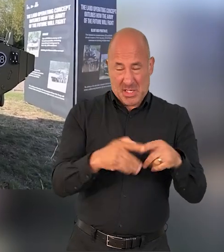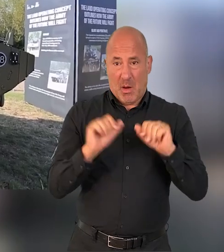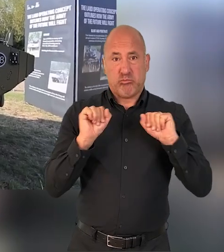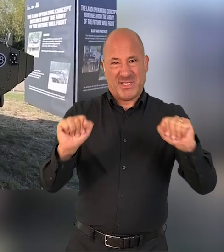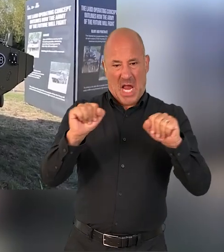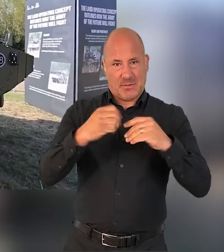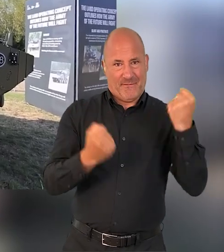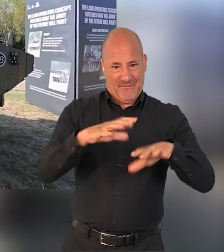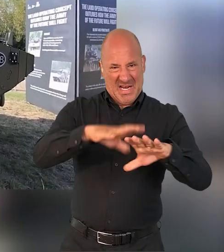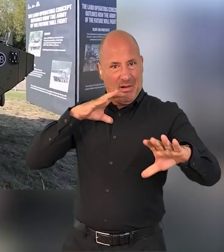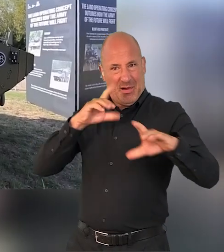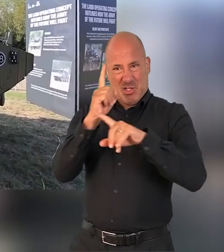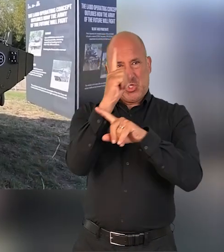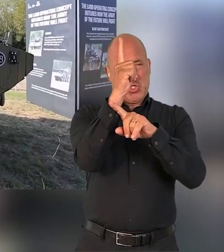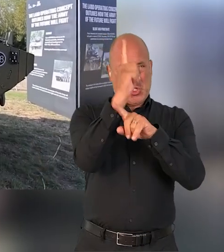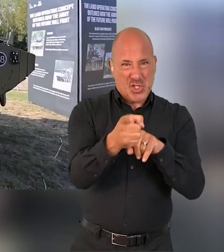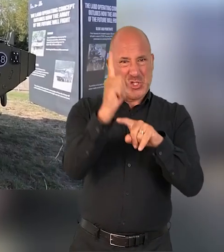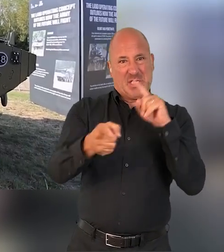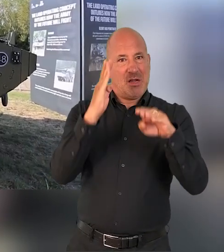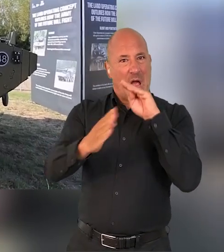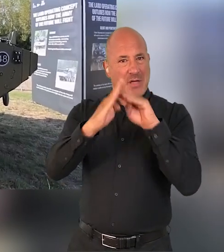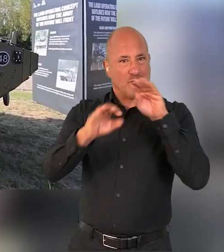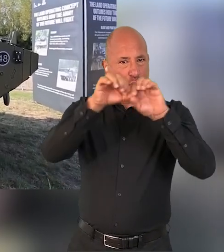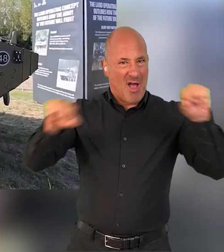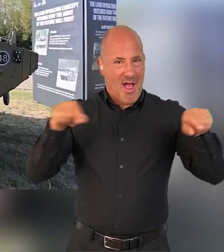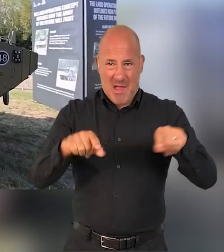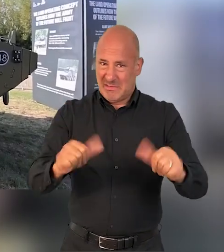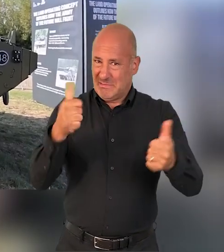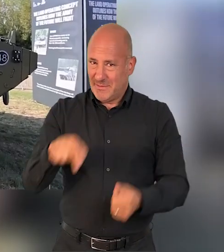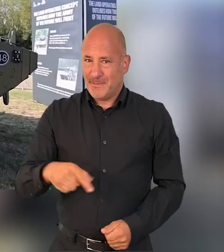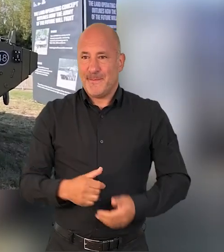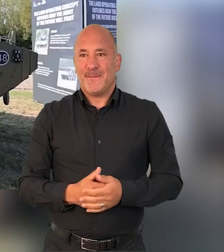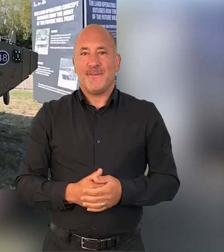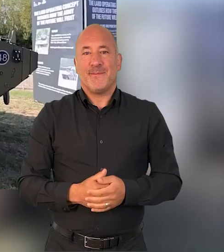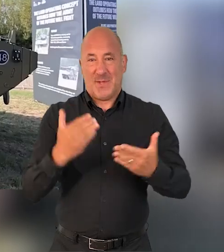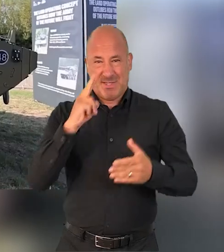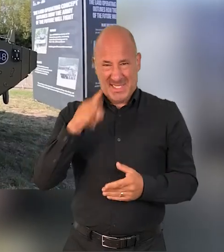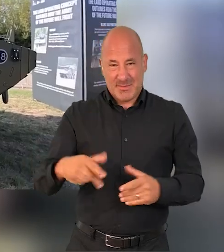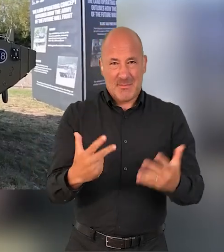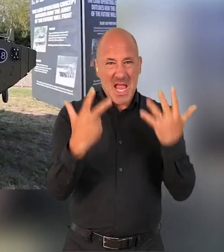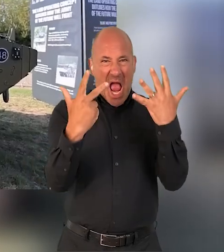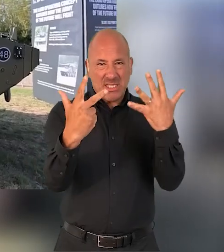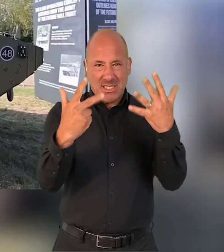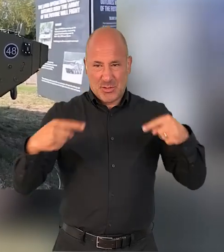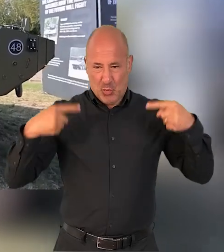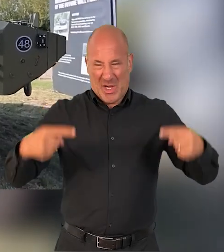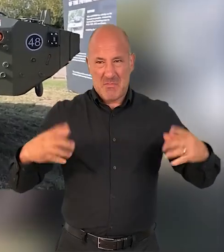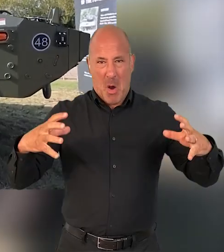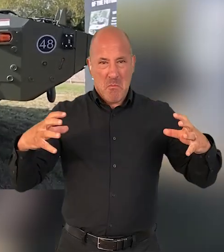this will cut through to protect anyone in the vehicle behind. That's the effectiveness of that. At the very front, you'll